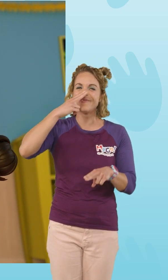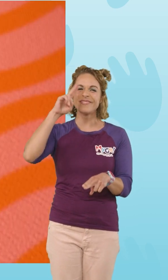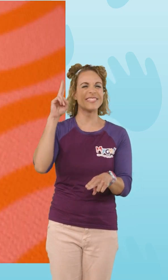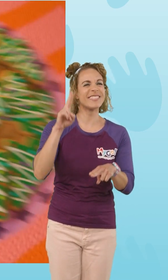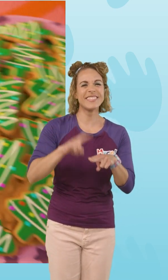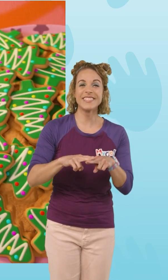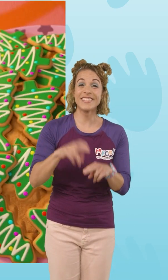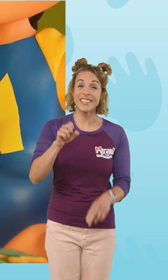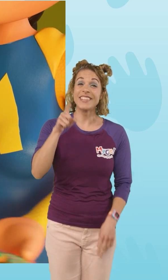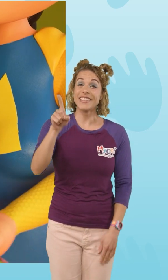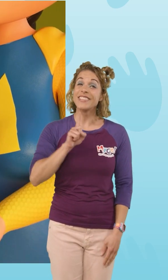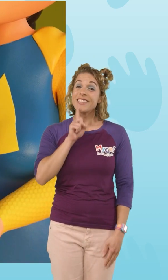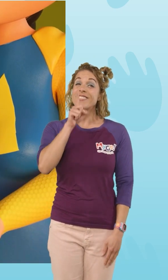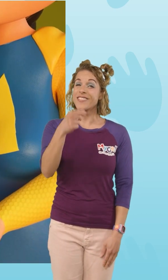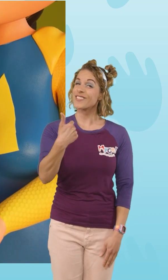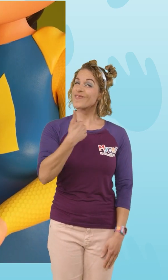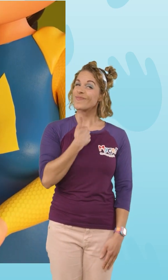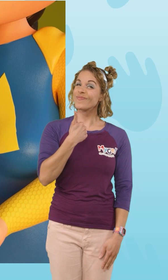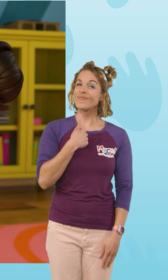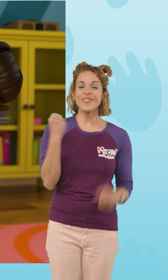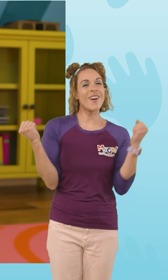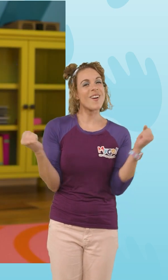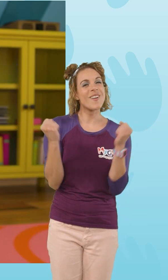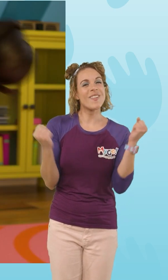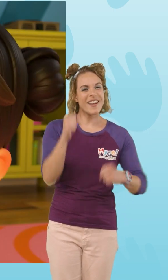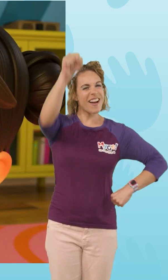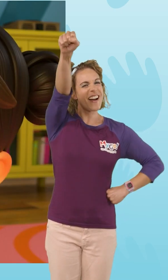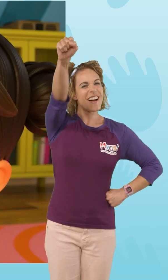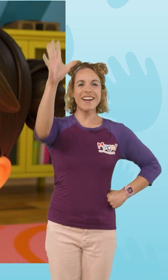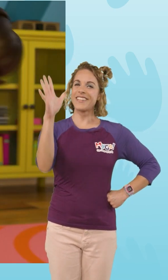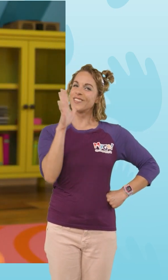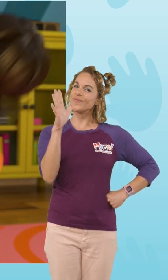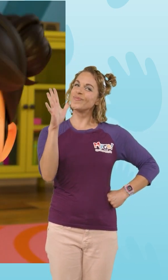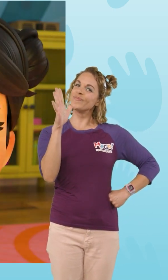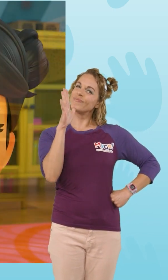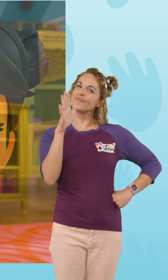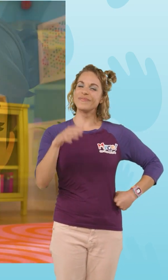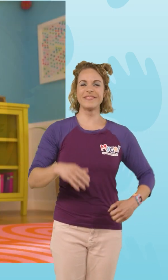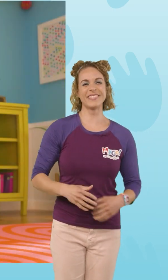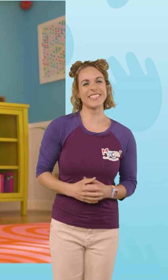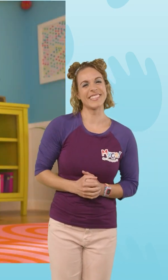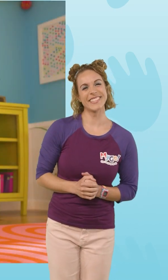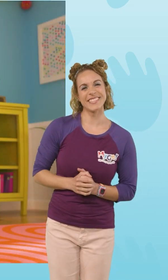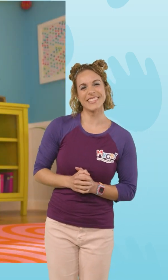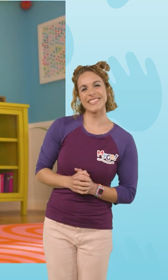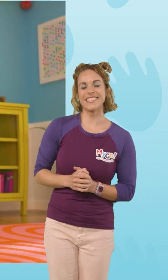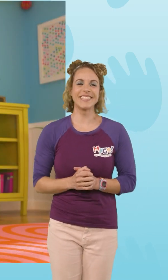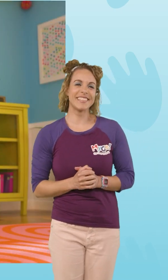such fun Yes, she really is our own winter super mum She